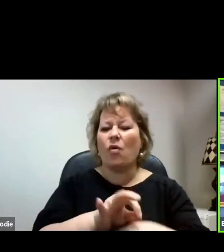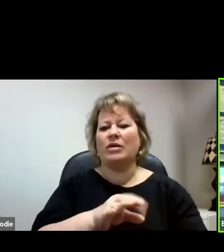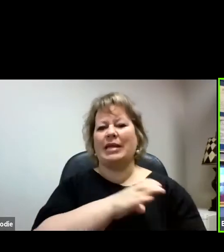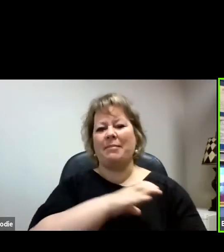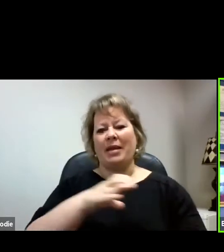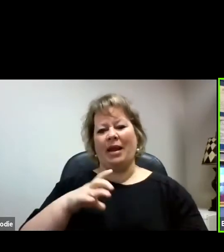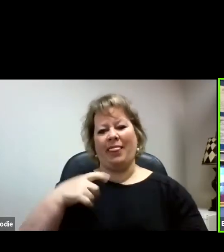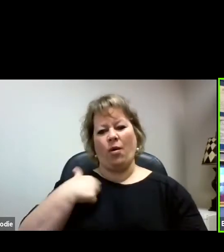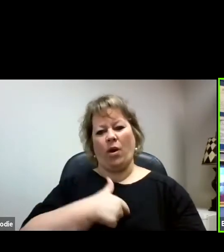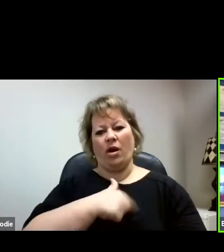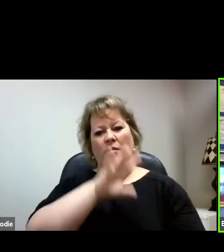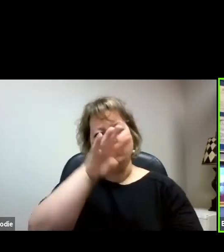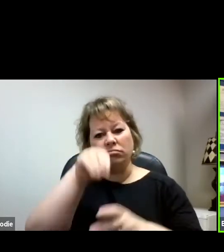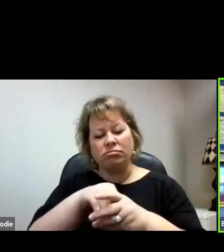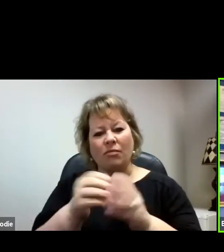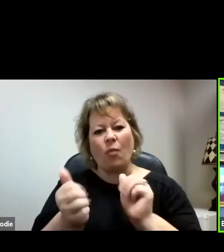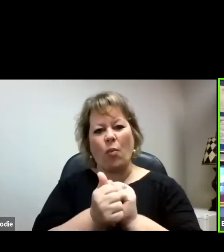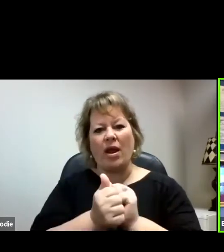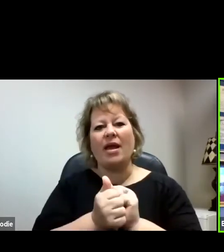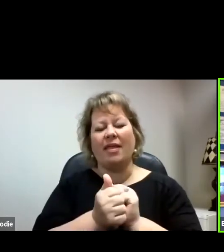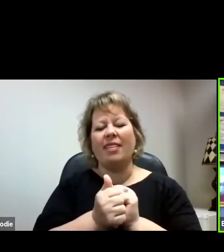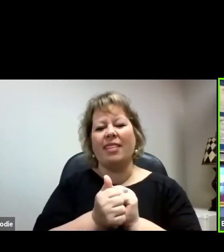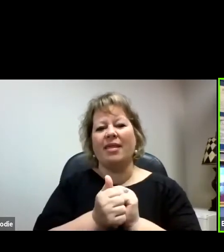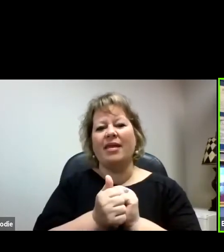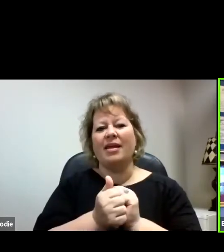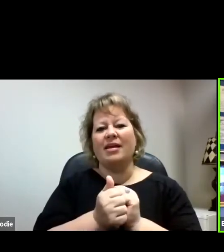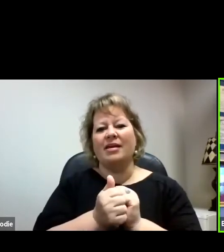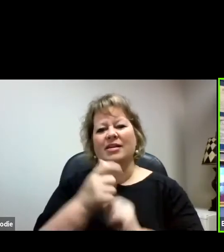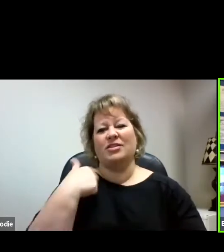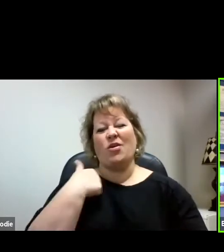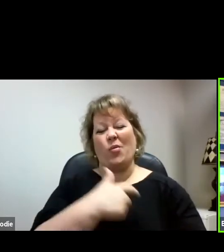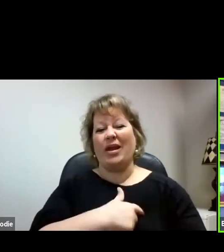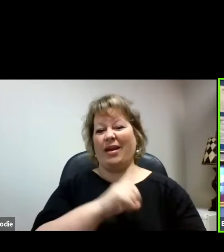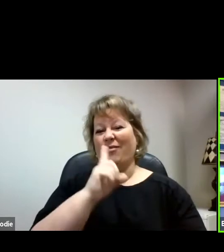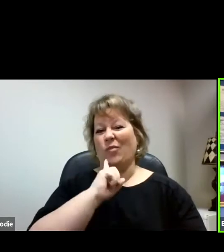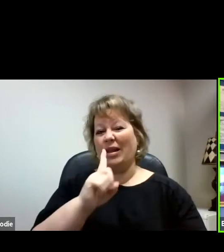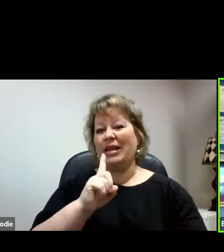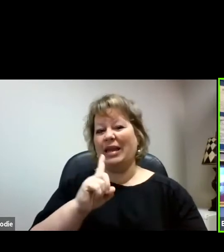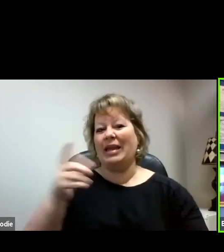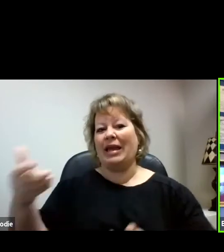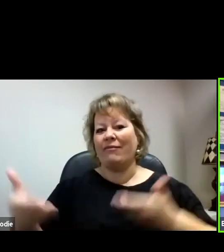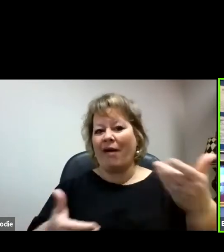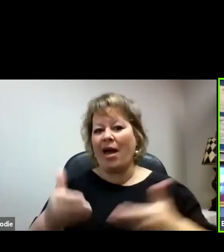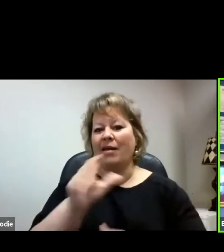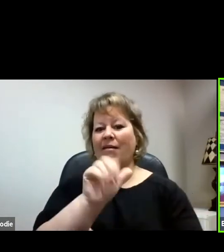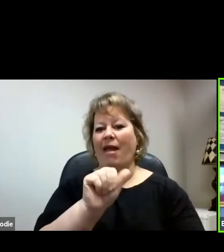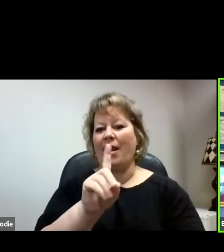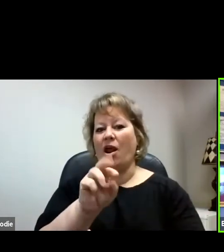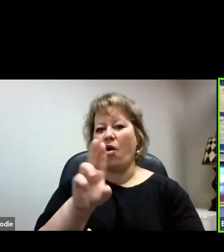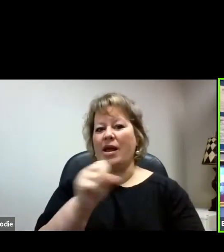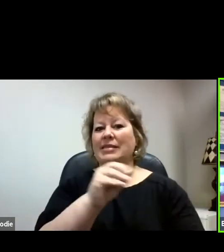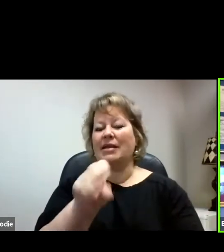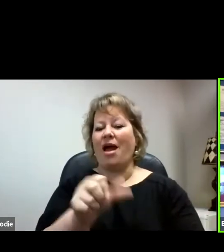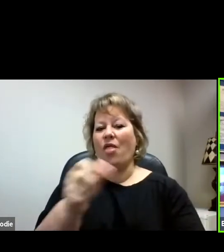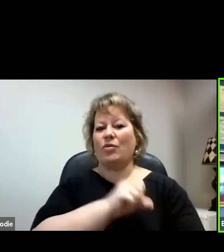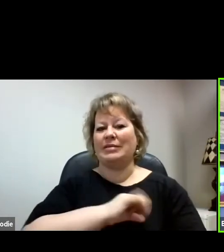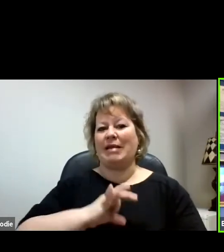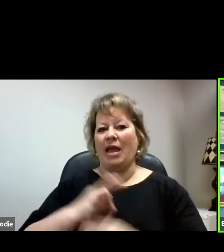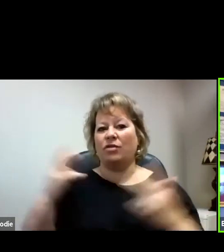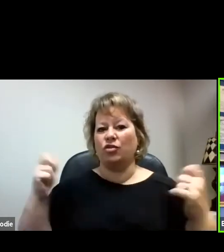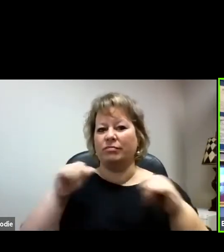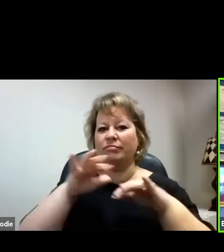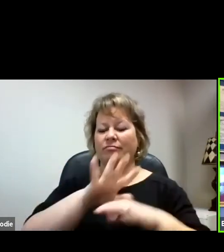of mutually. So we have certainly invited ADRS and other staff to those,